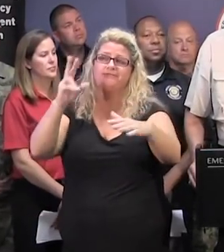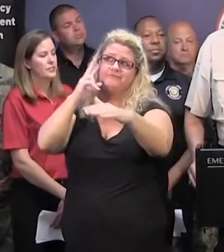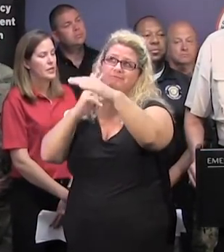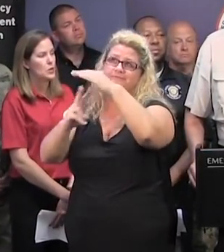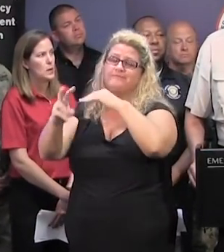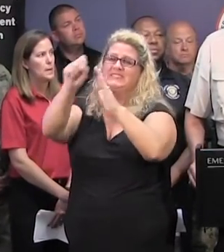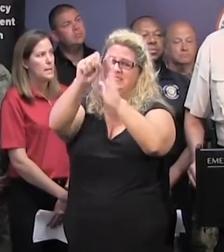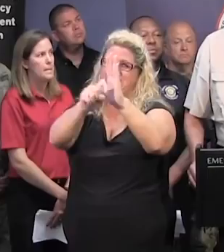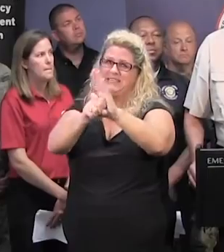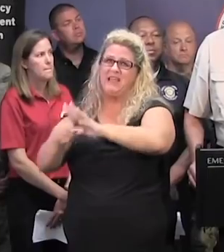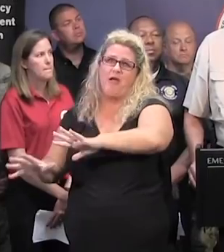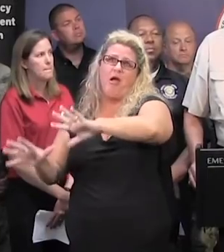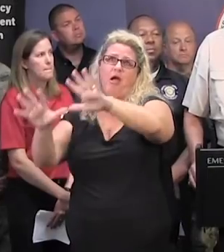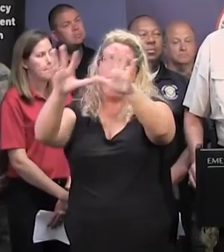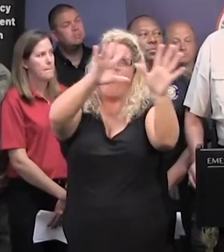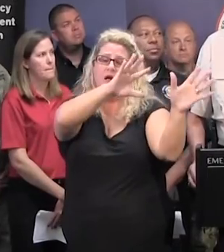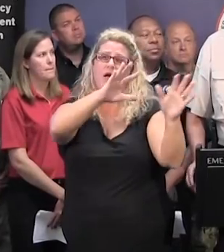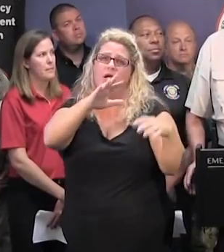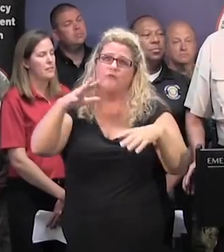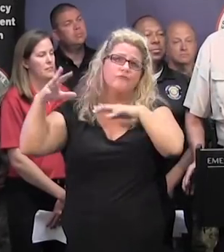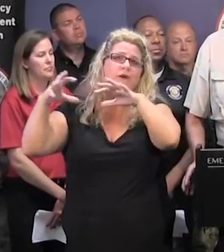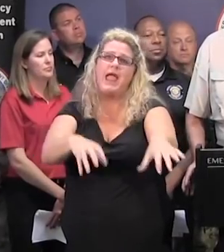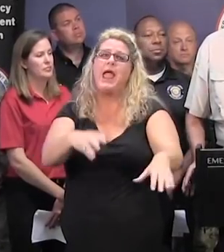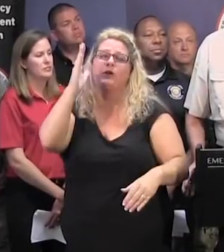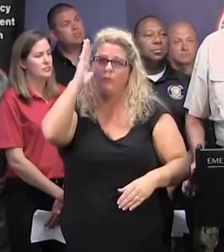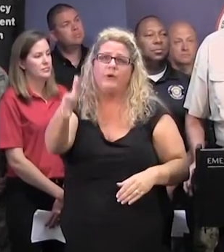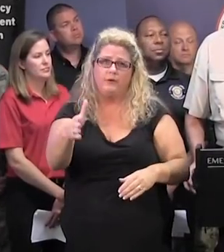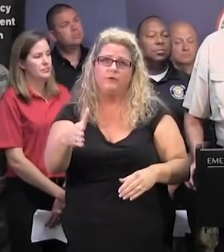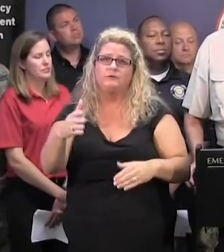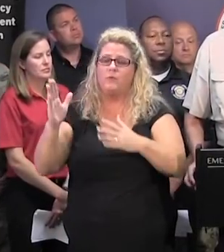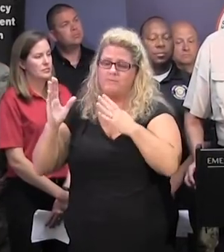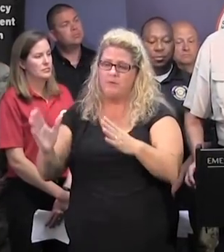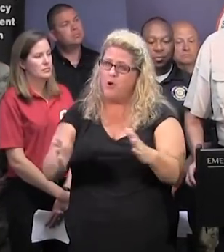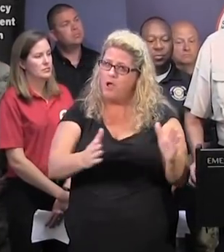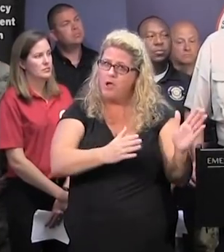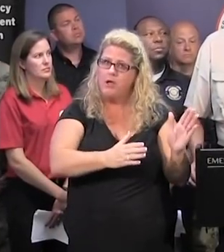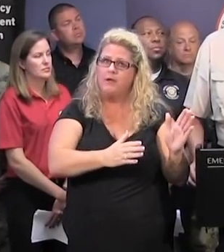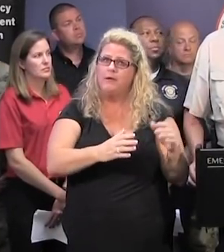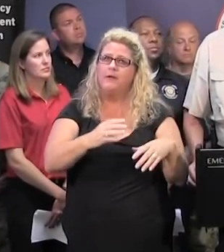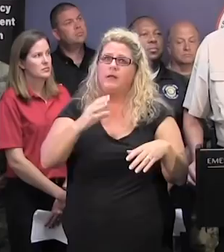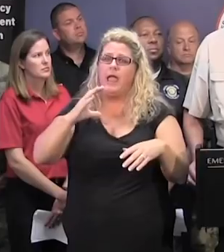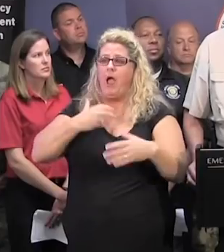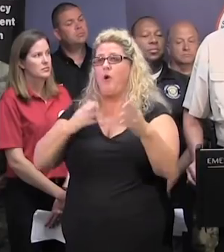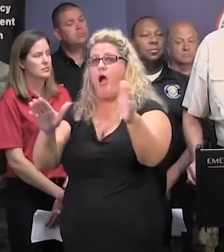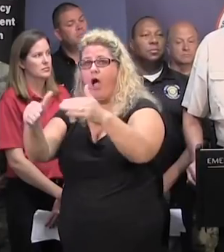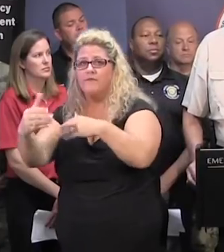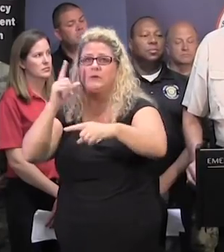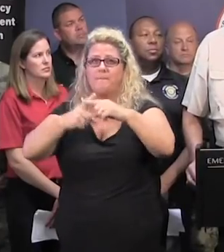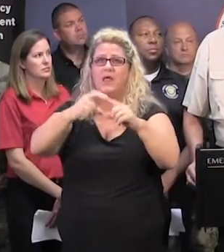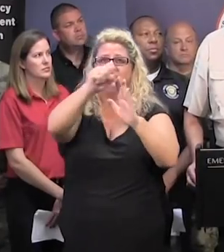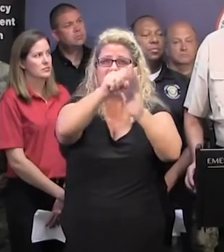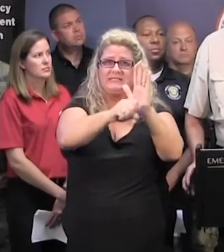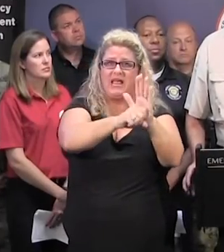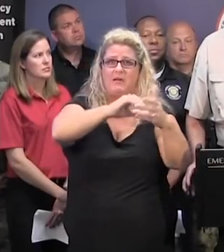statewide heavy rainfall, so we're in the process of preparing not only our DNR officers, but our state partners to